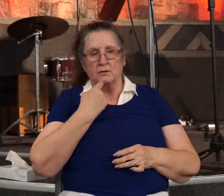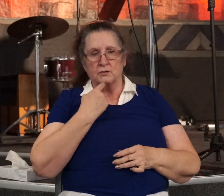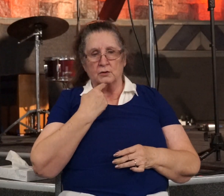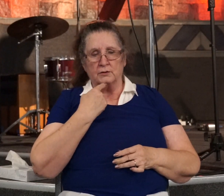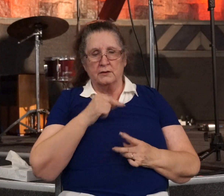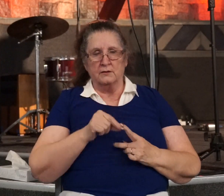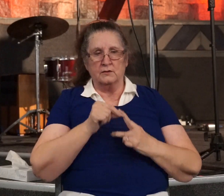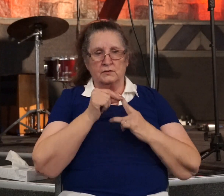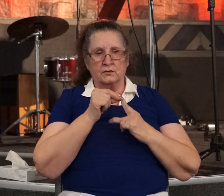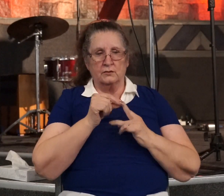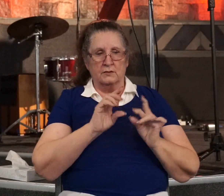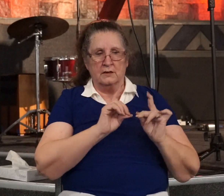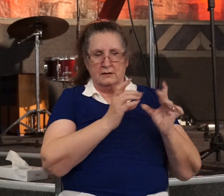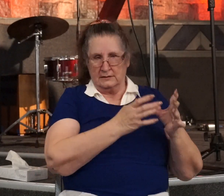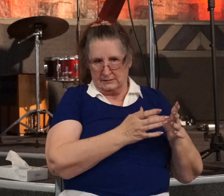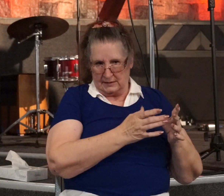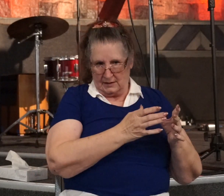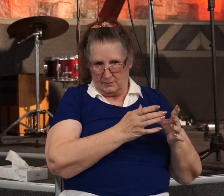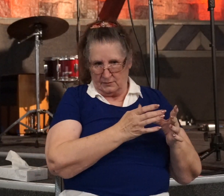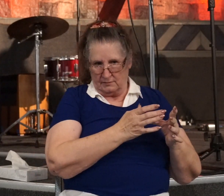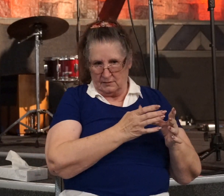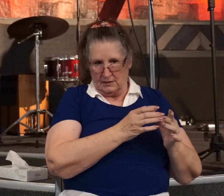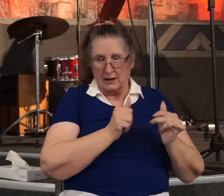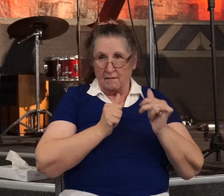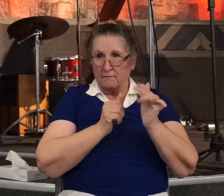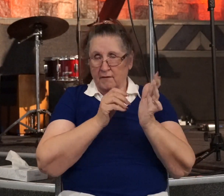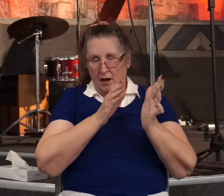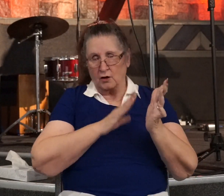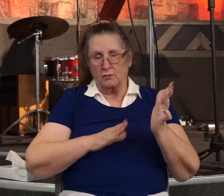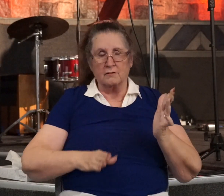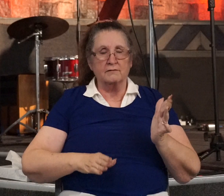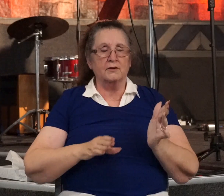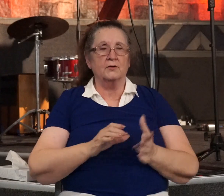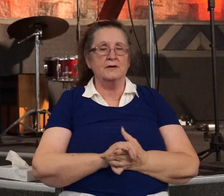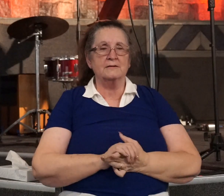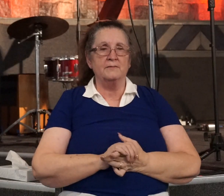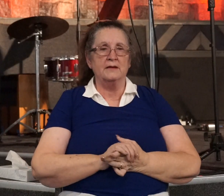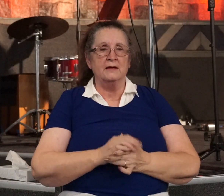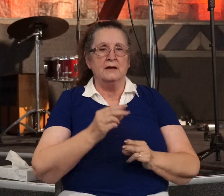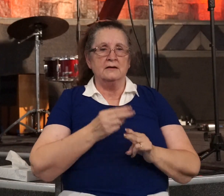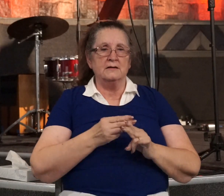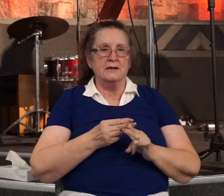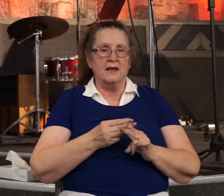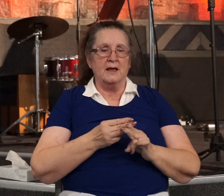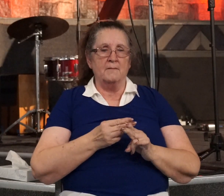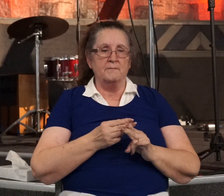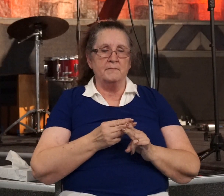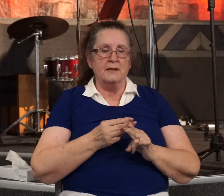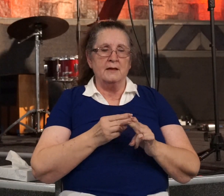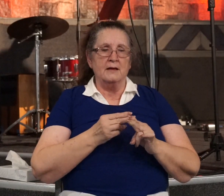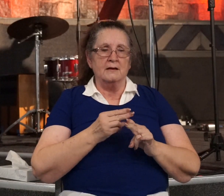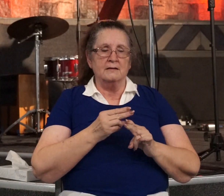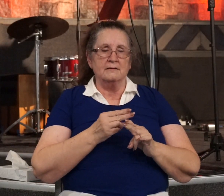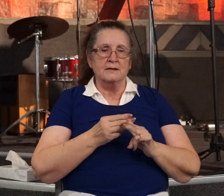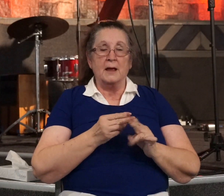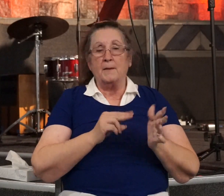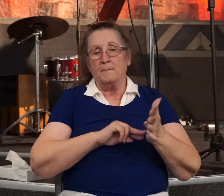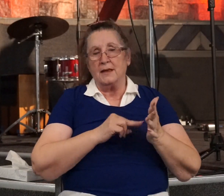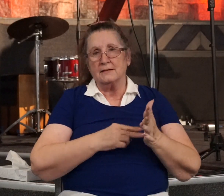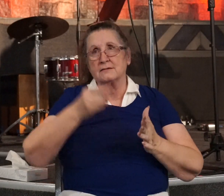disciple. His name means God is merciful. And later in Acts, in